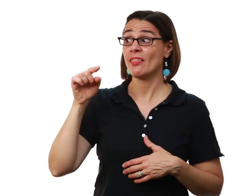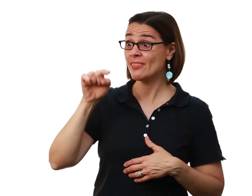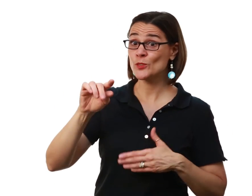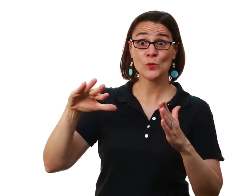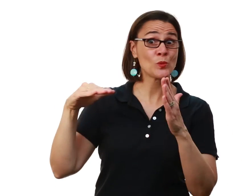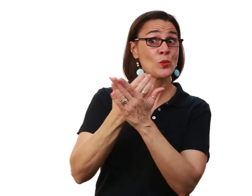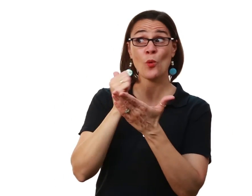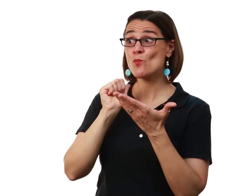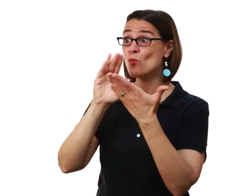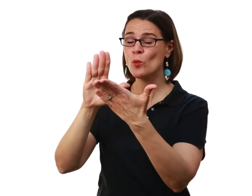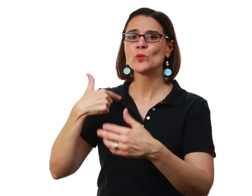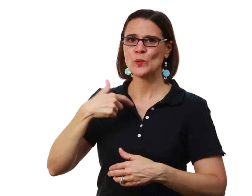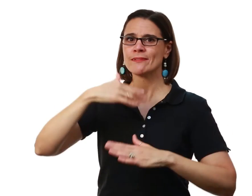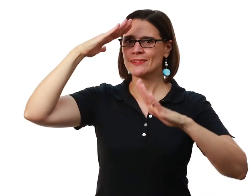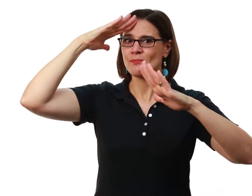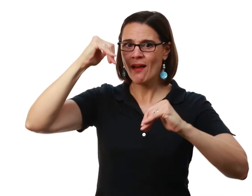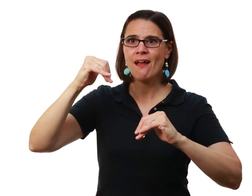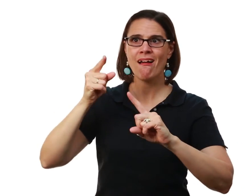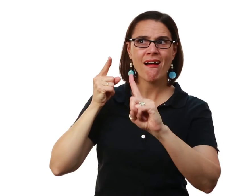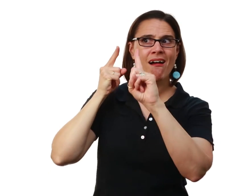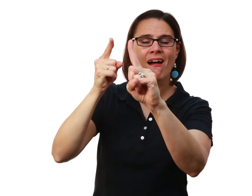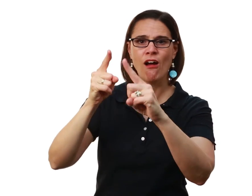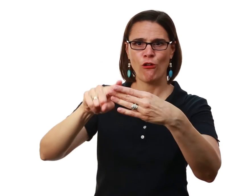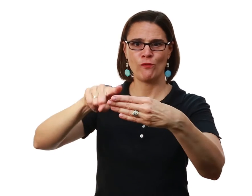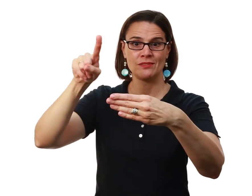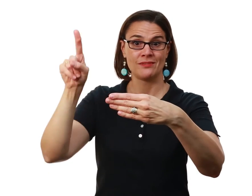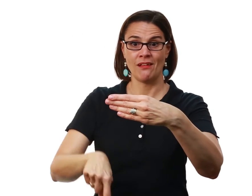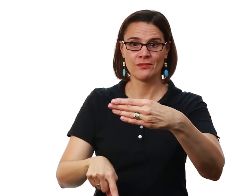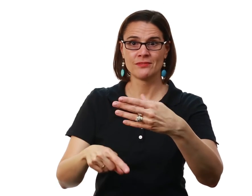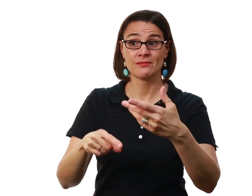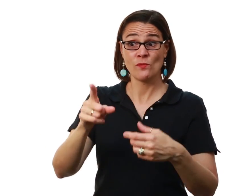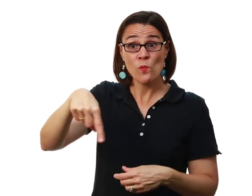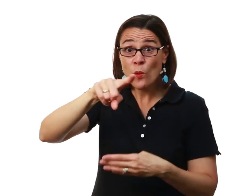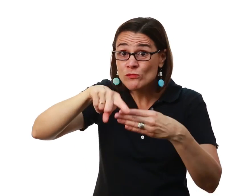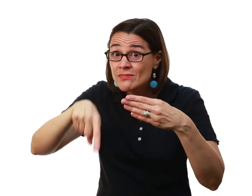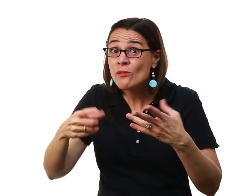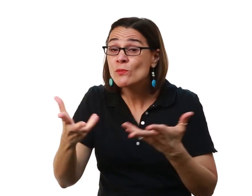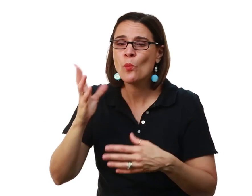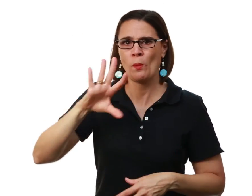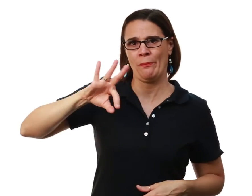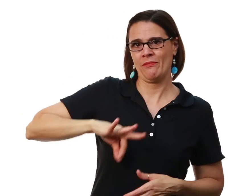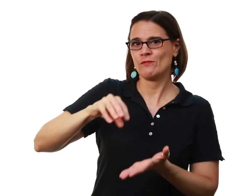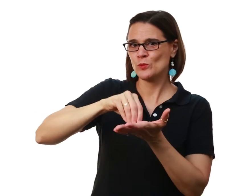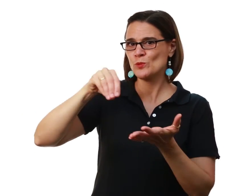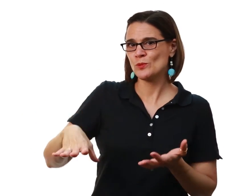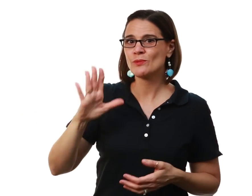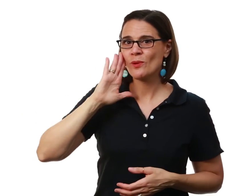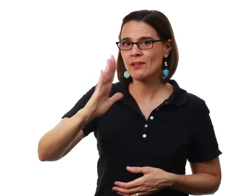So, this new approach has expectations and goals for results for the students We know it will